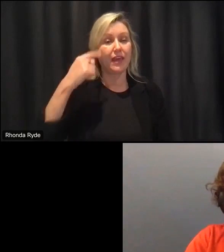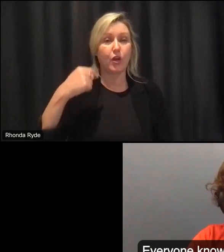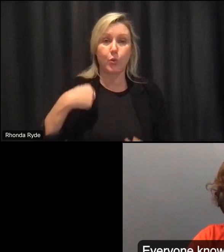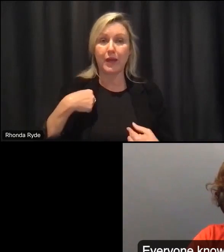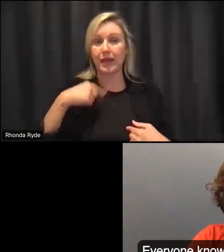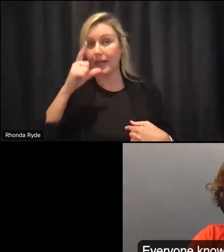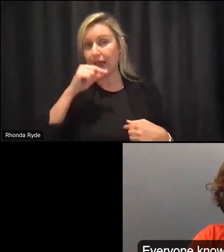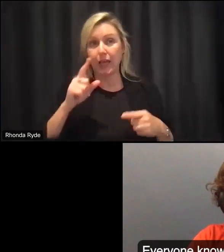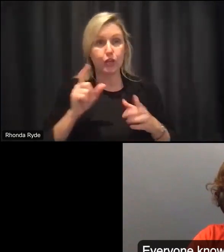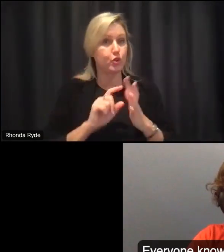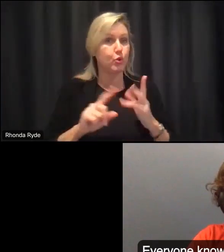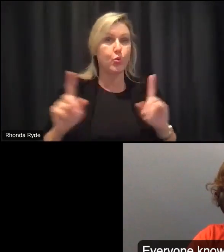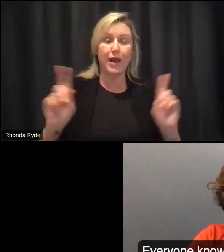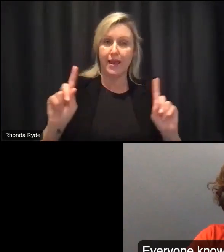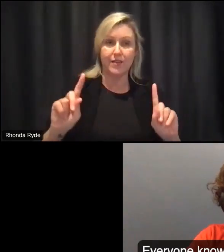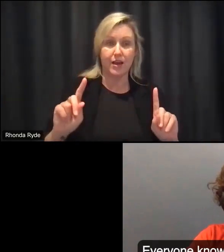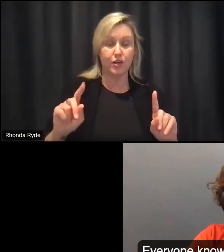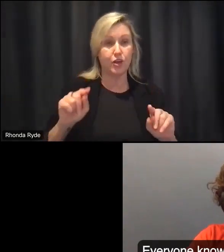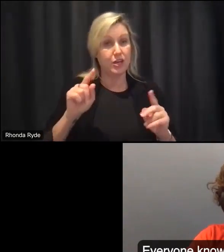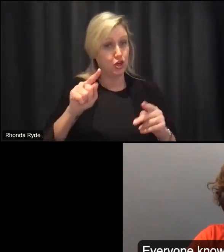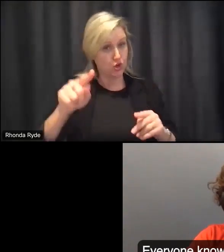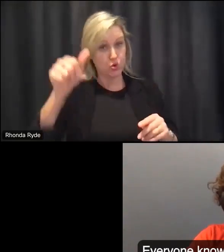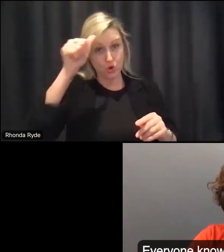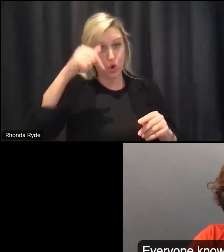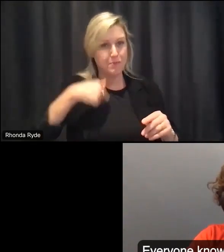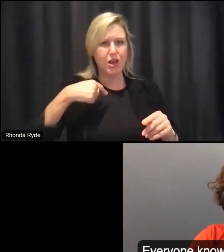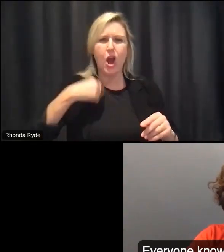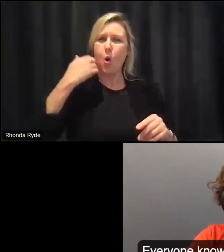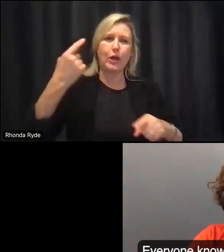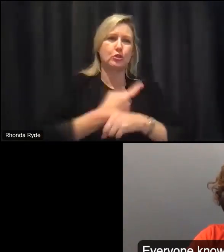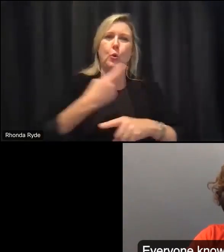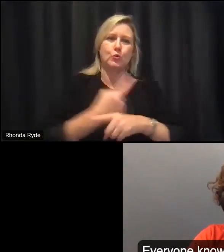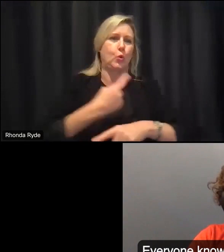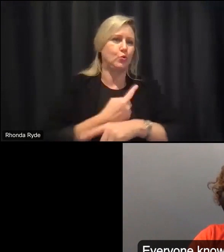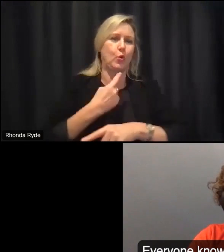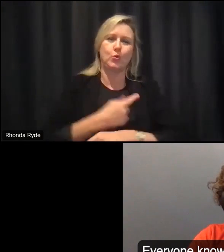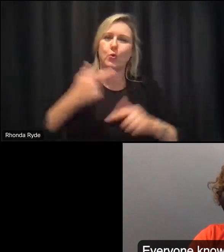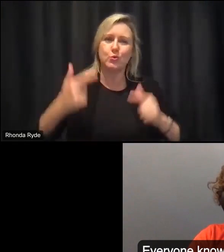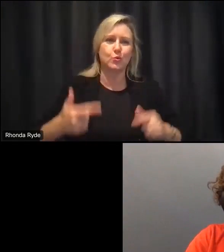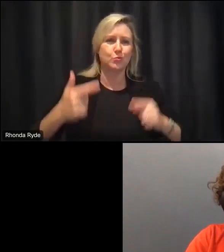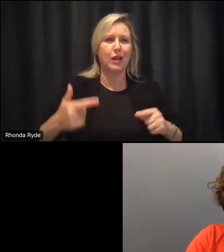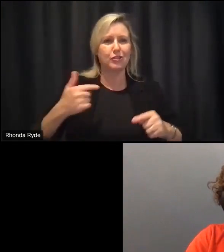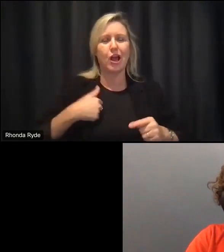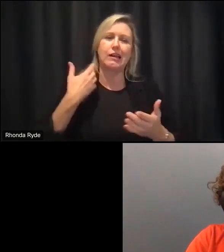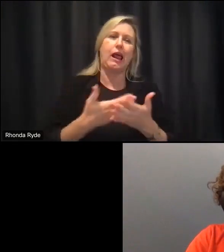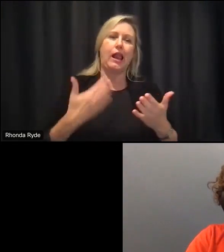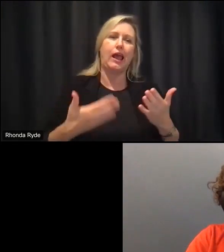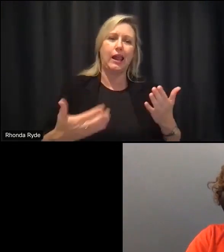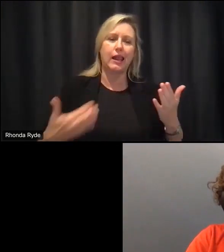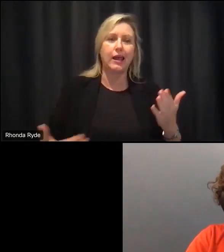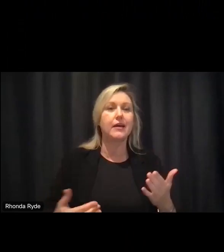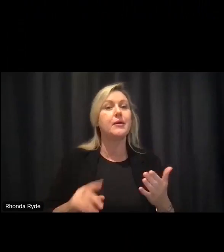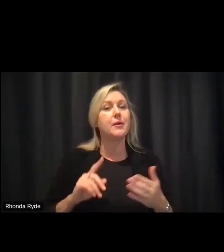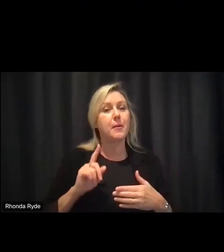everyone knows me or everyone who does know me i talk too much right um and and it just never ends but there's a power